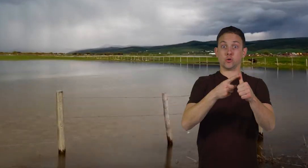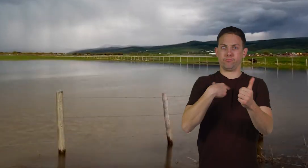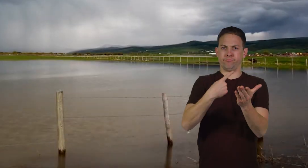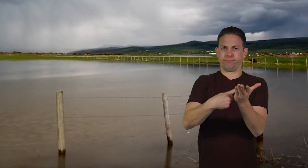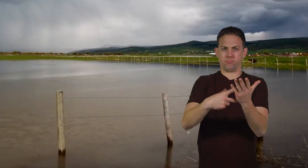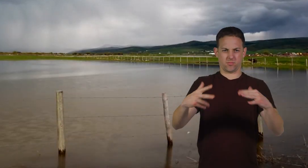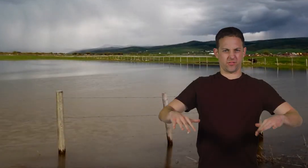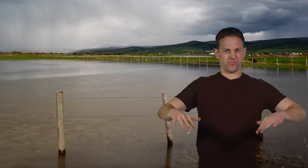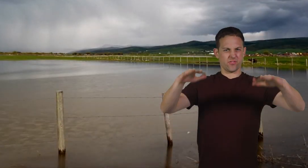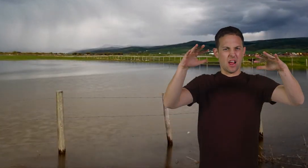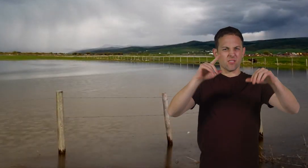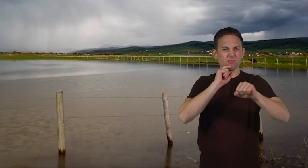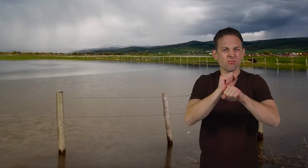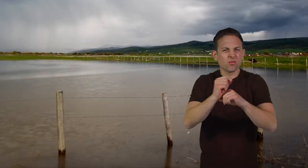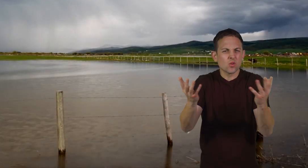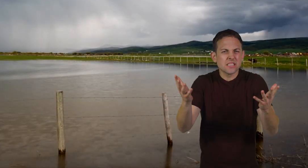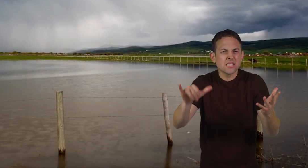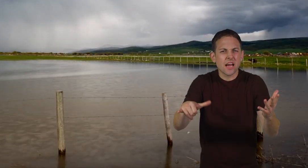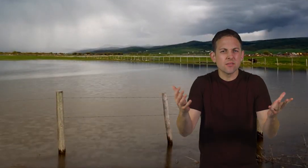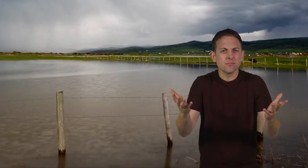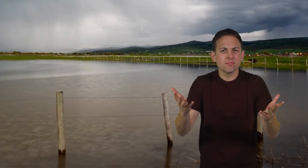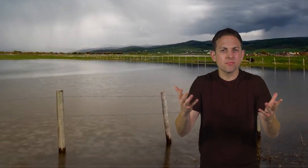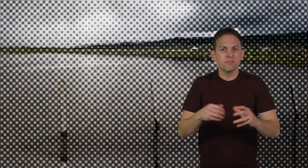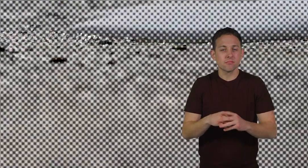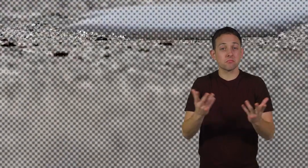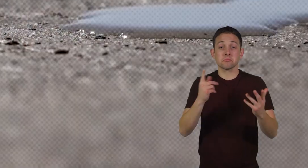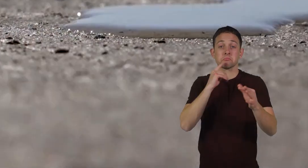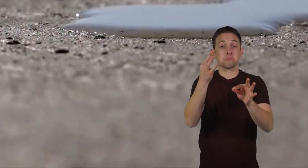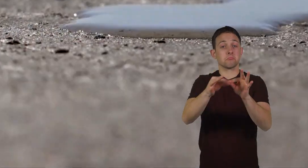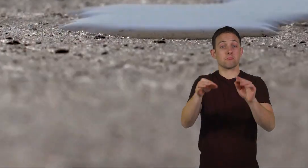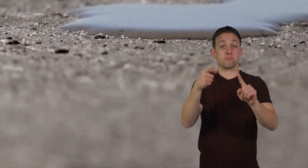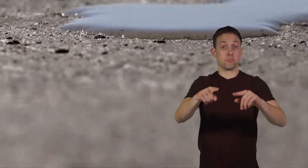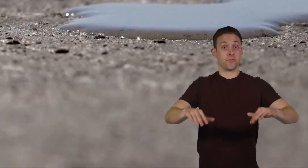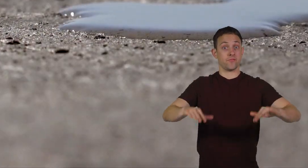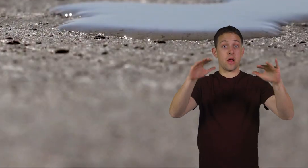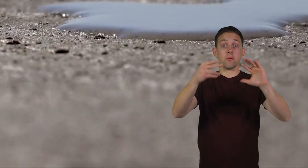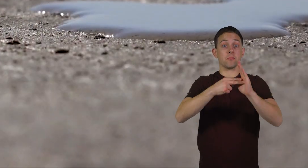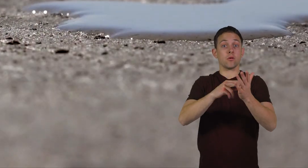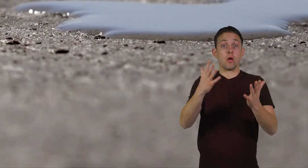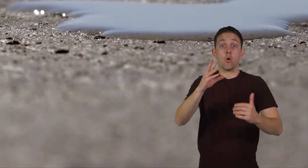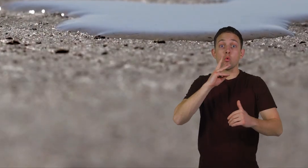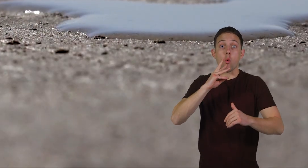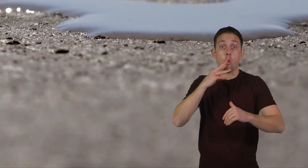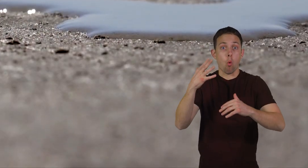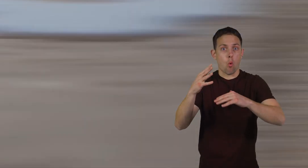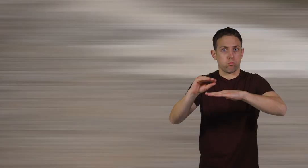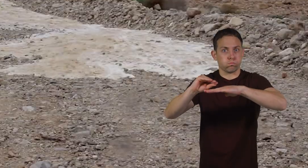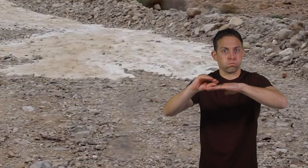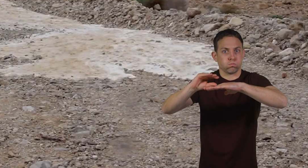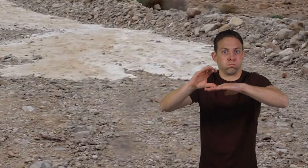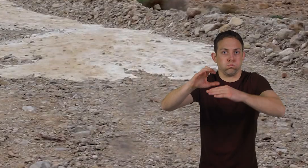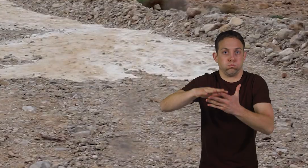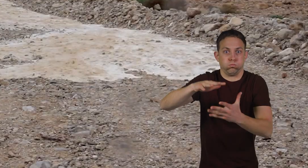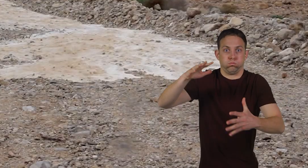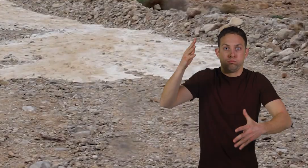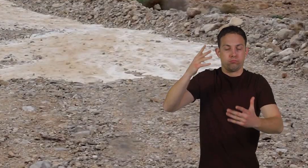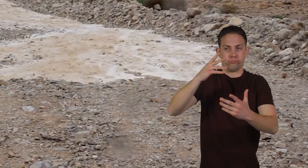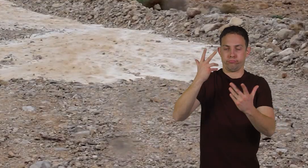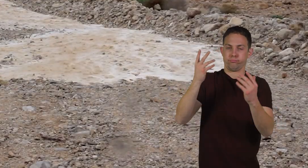let's talk about what a flood actually is. Simply put, a flood is an overflow of water onto what is